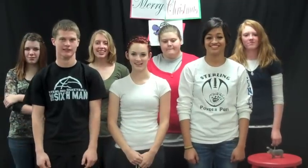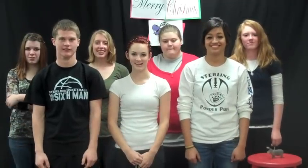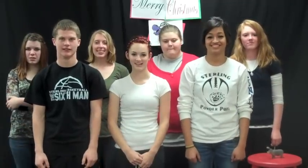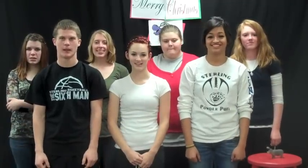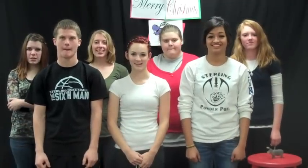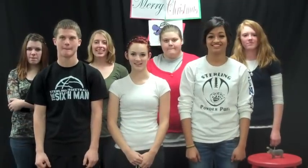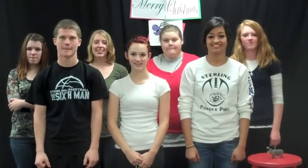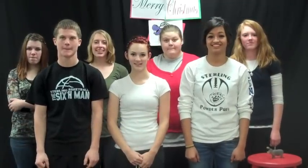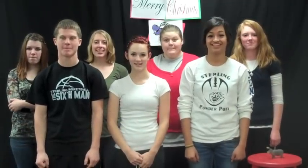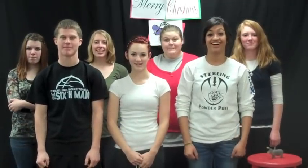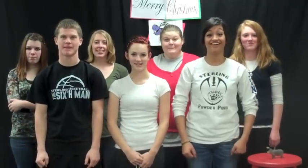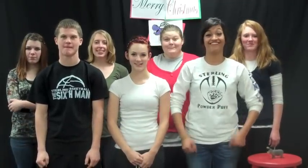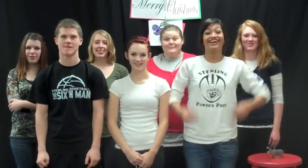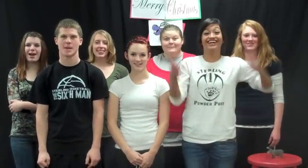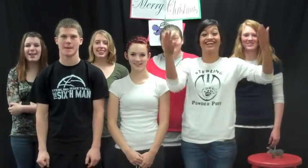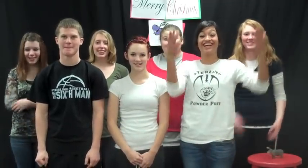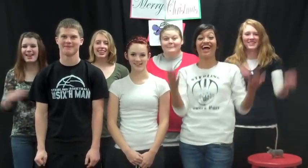Oh! Yay!